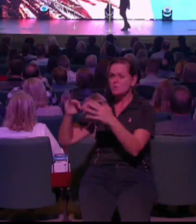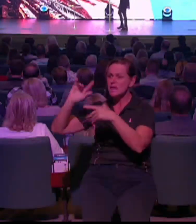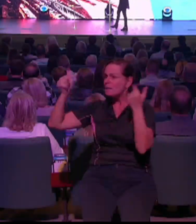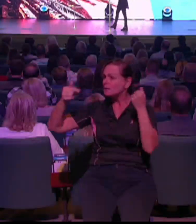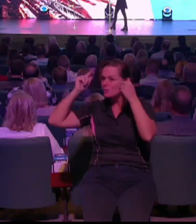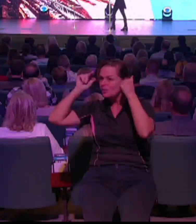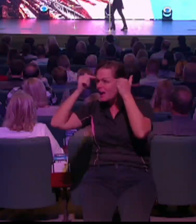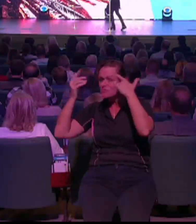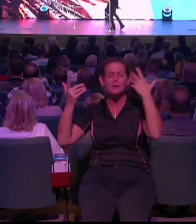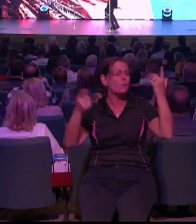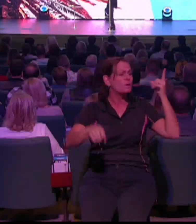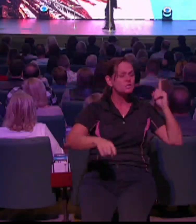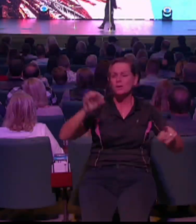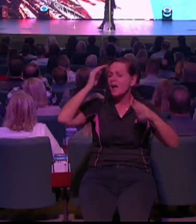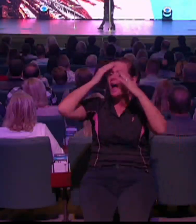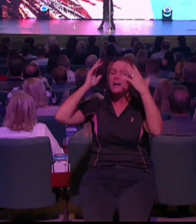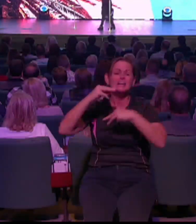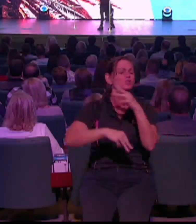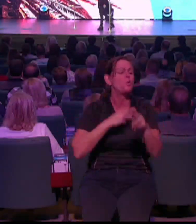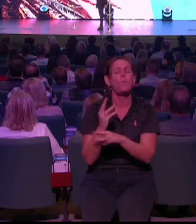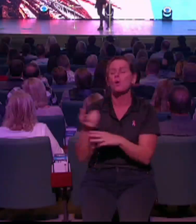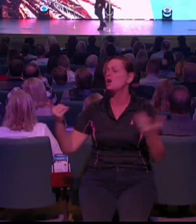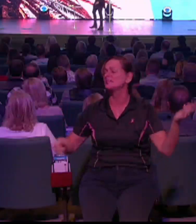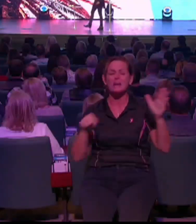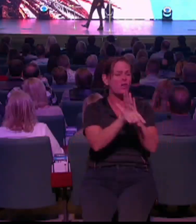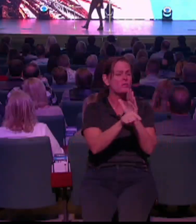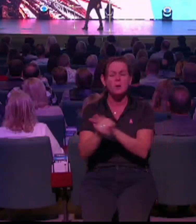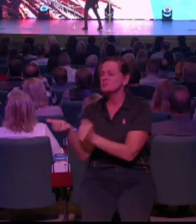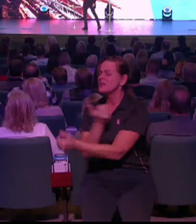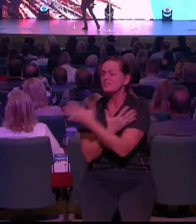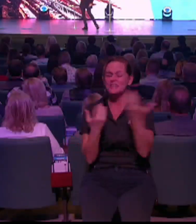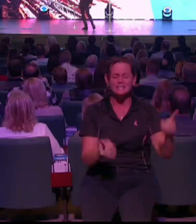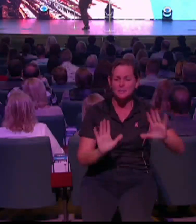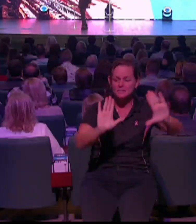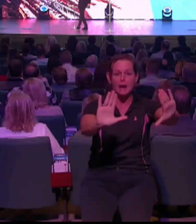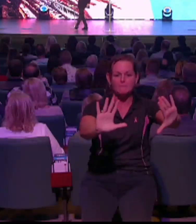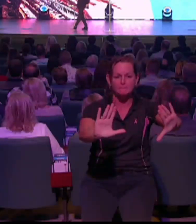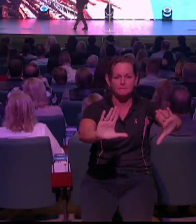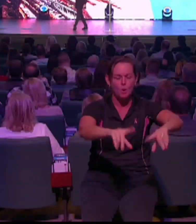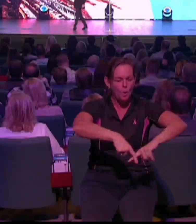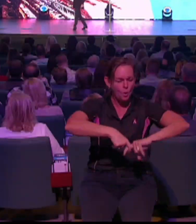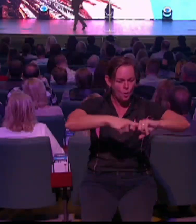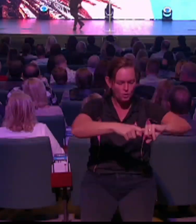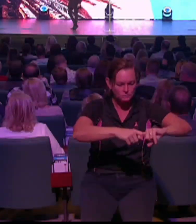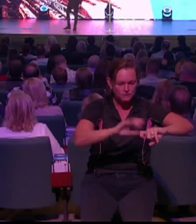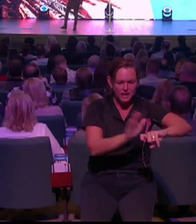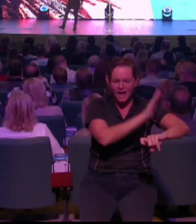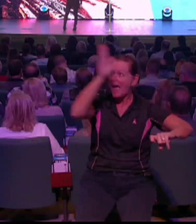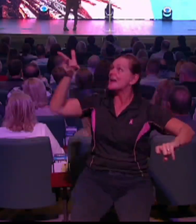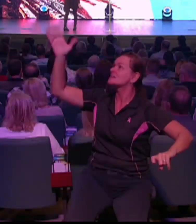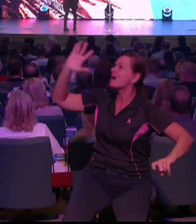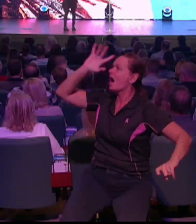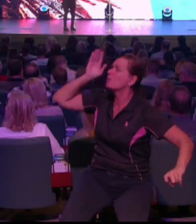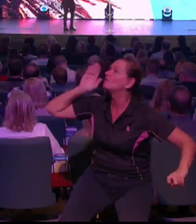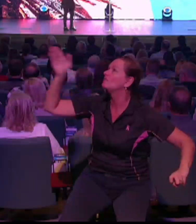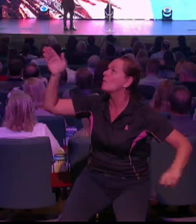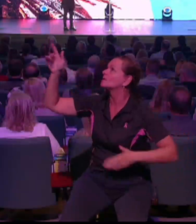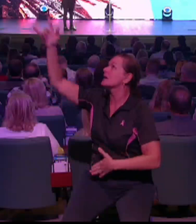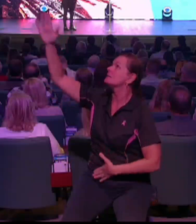and God is going to do something where he begins to distinguish his people with righteousness and strength and his glory and